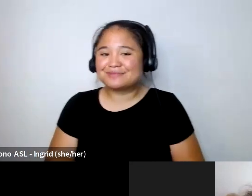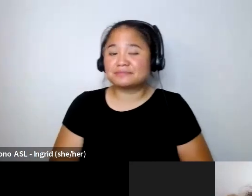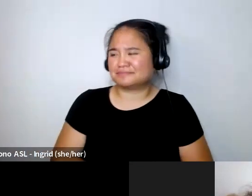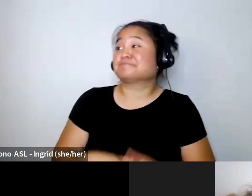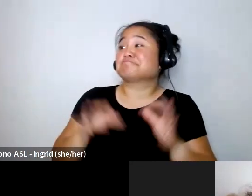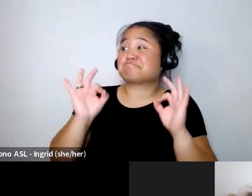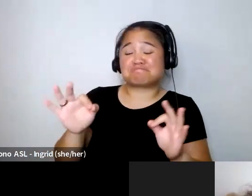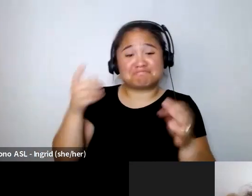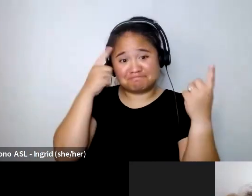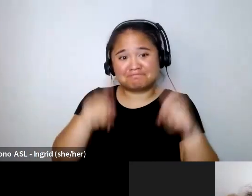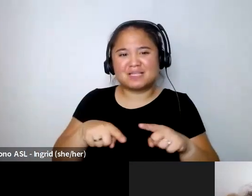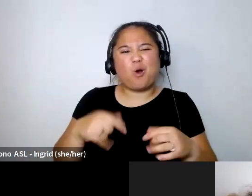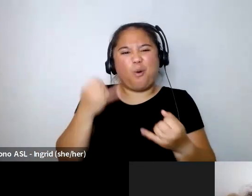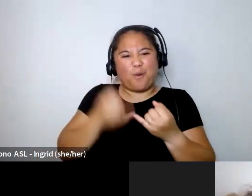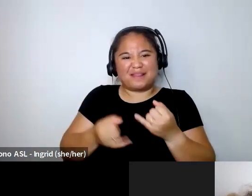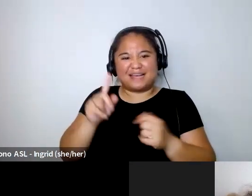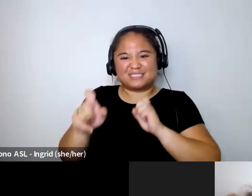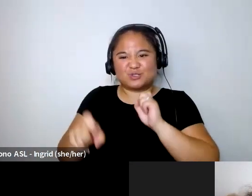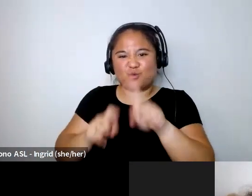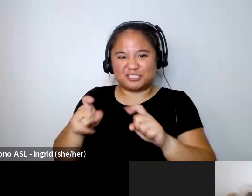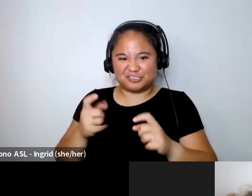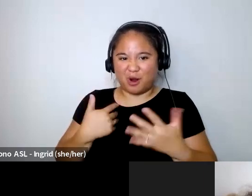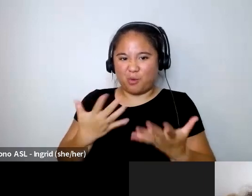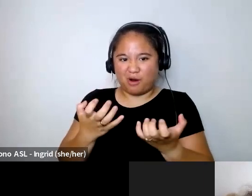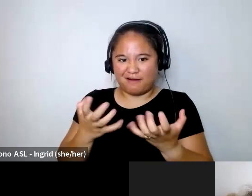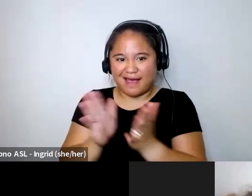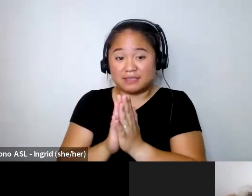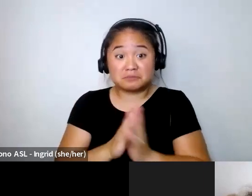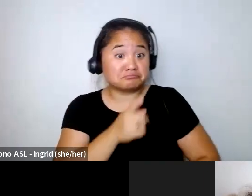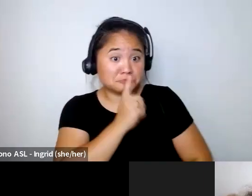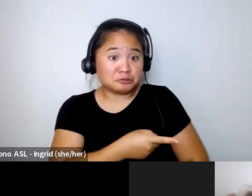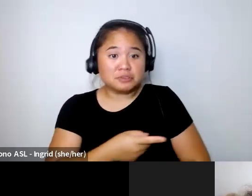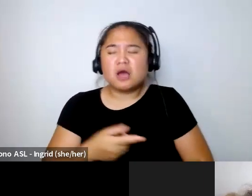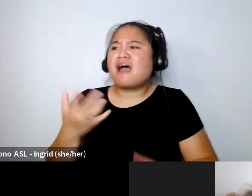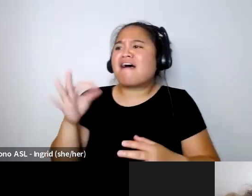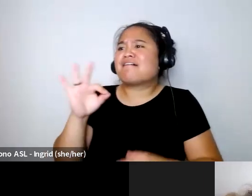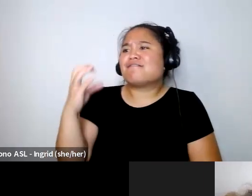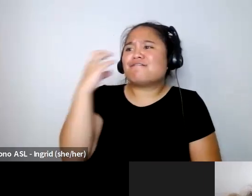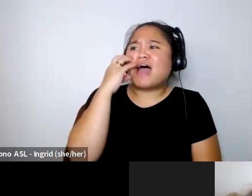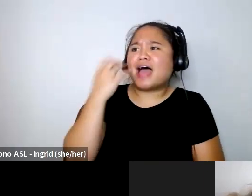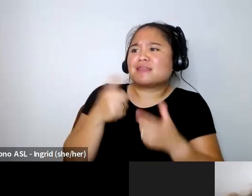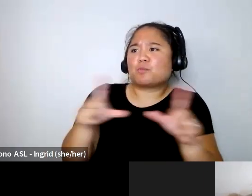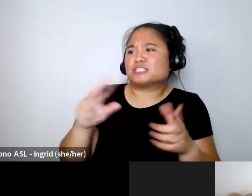gonna wrap this up with one last question what does fat liberation mean to you